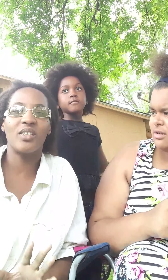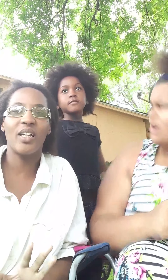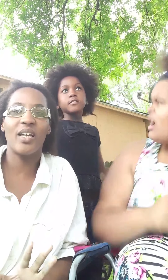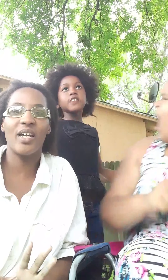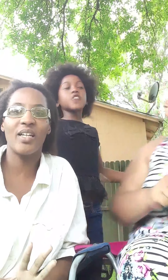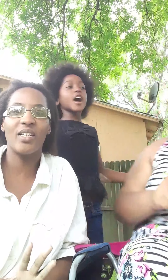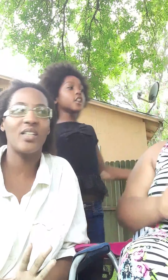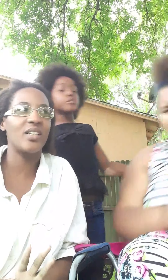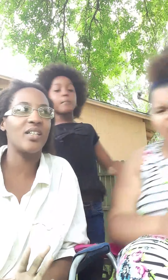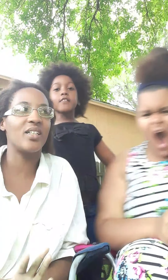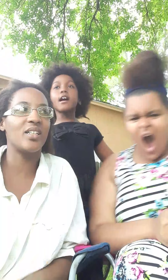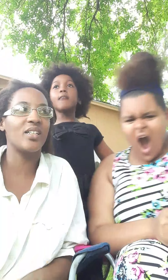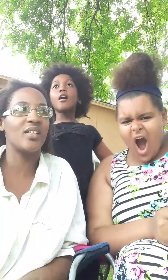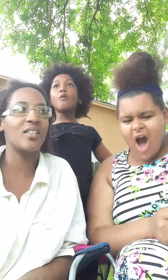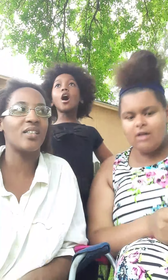and shout out to my grandma wanda